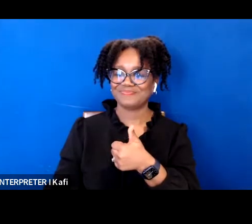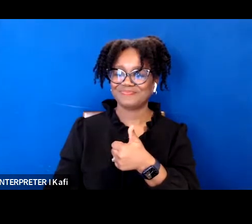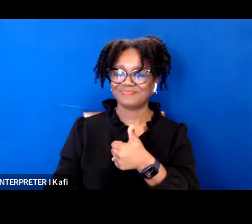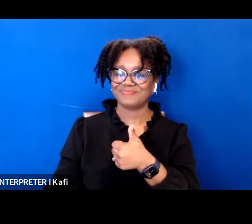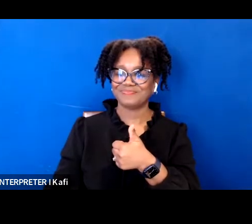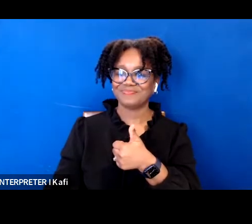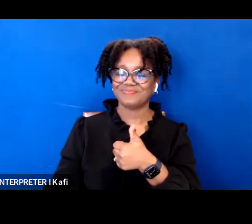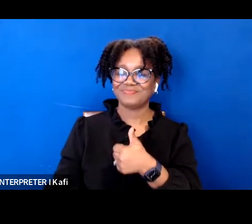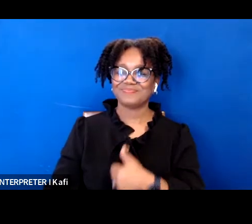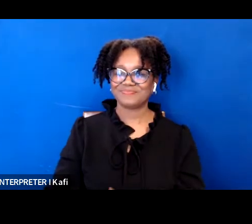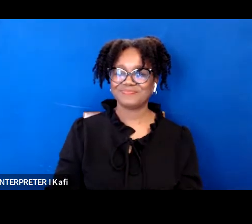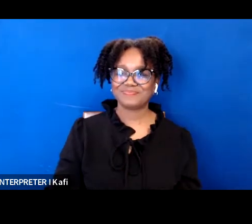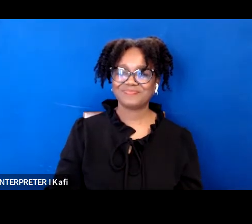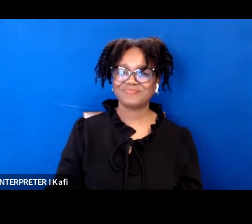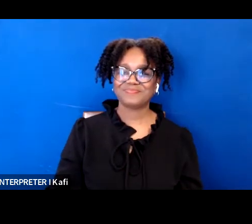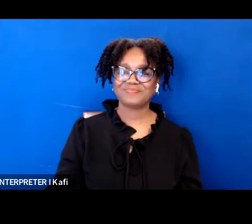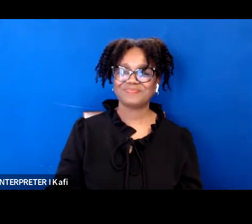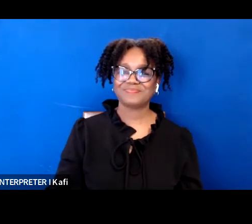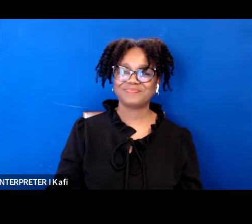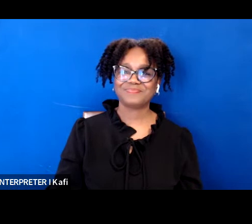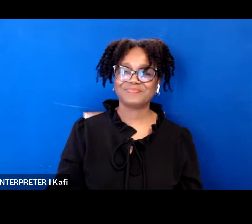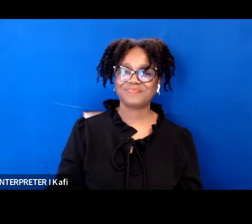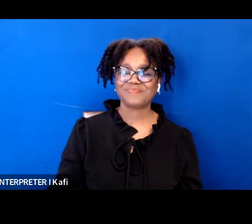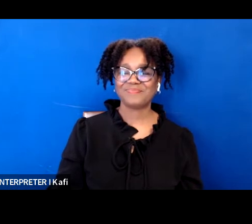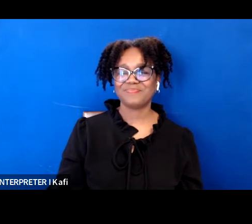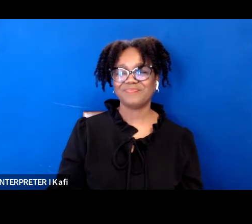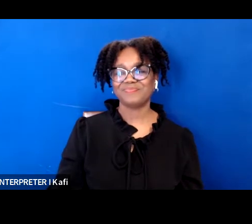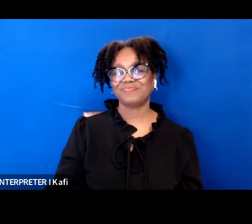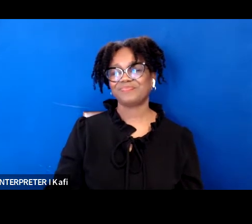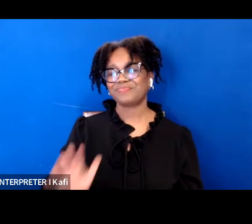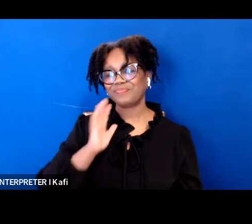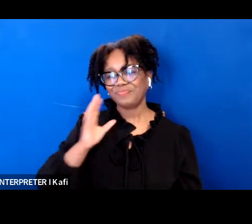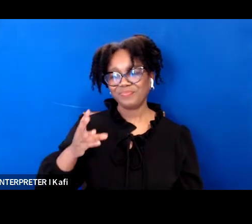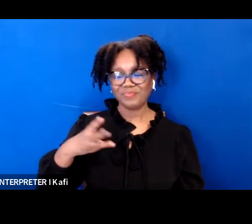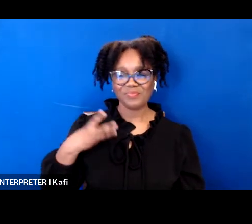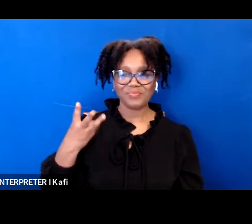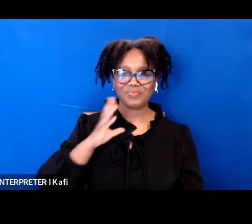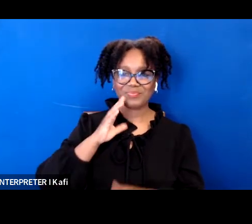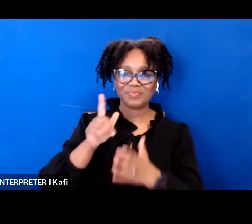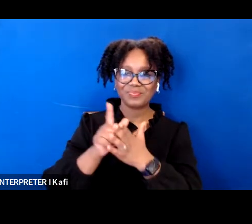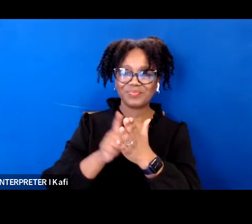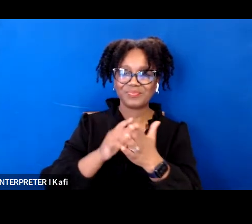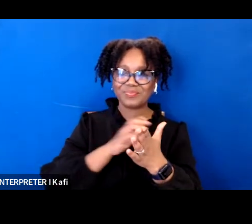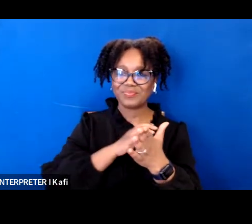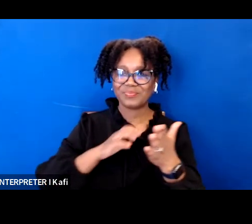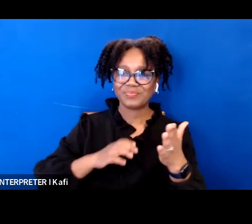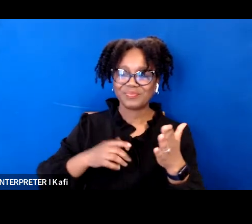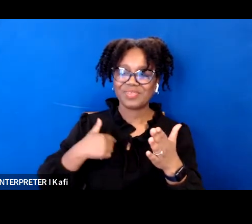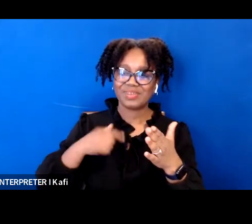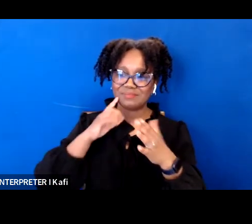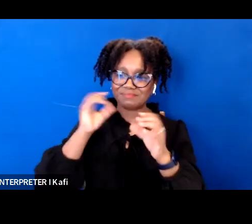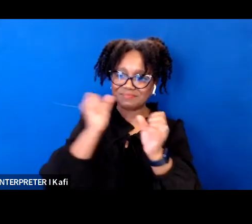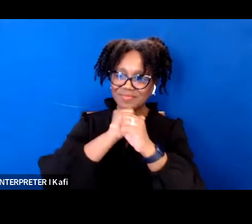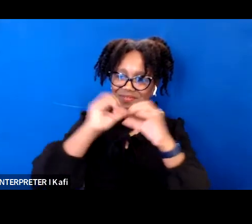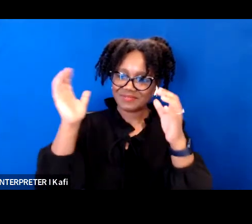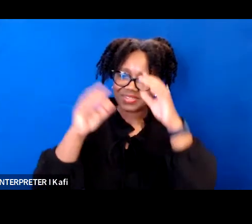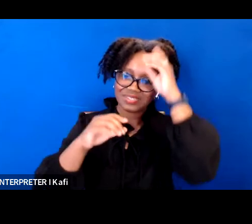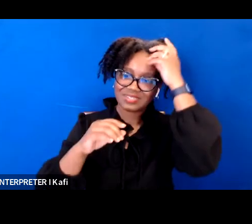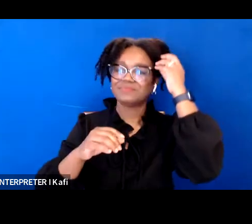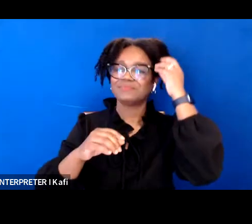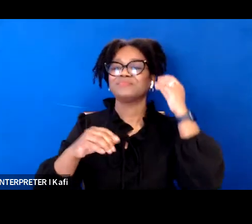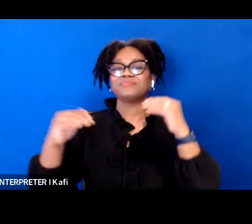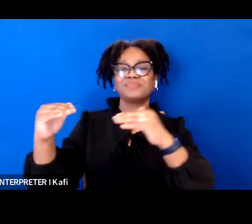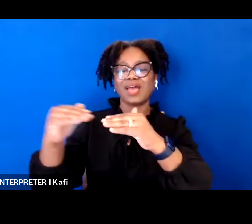great i think we're all set so the washington lawyers committee envisions an equitable society in which the legacy of